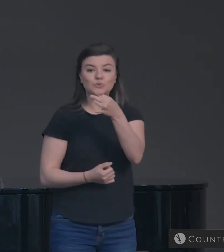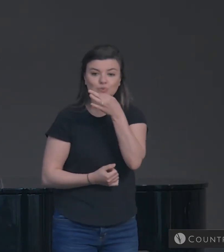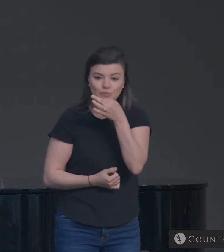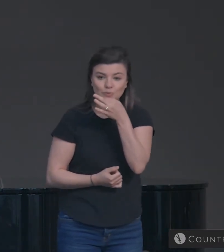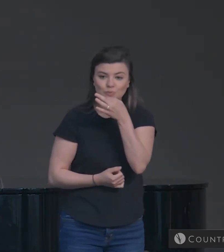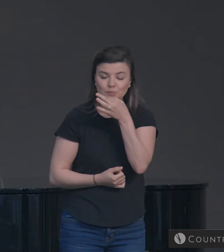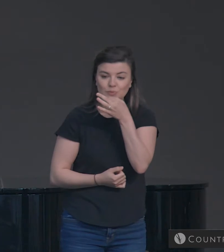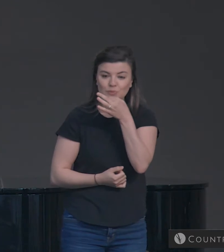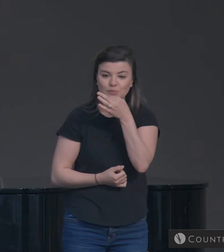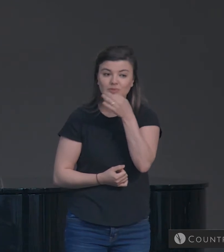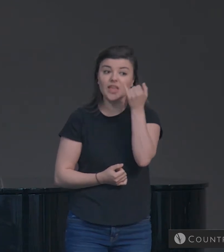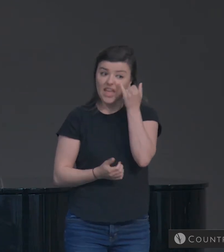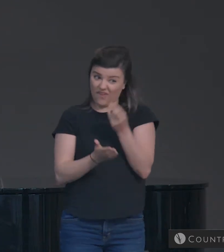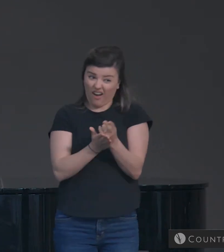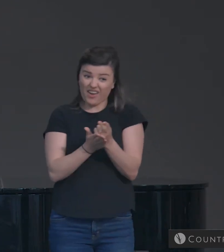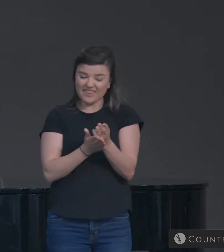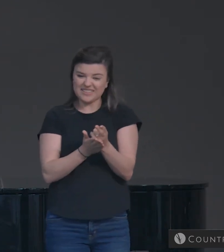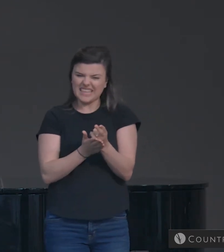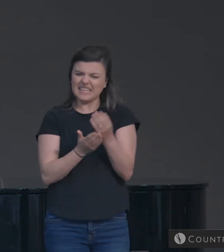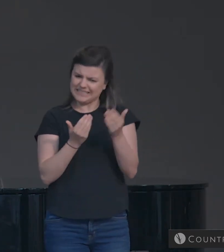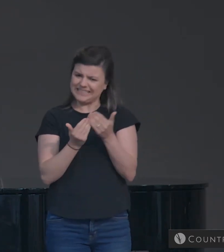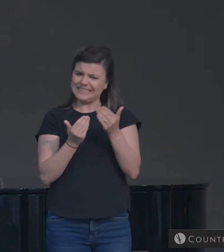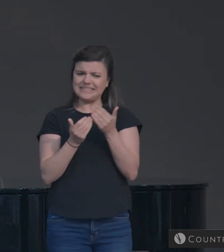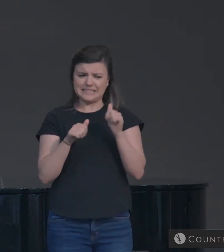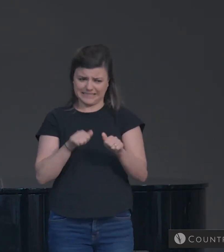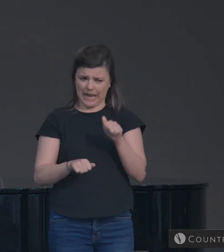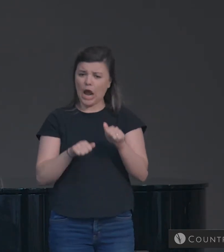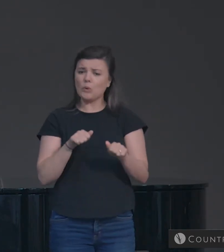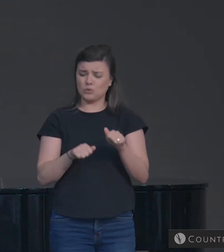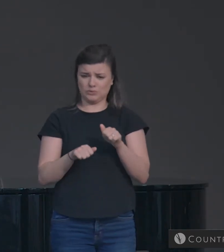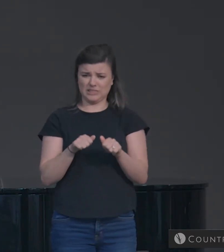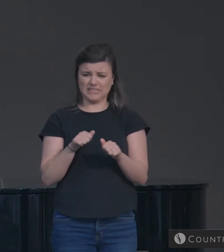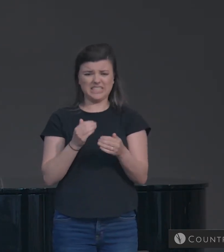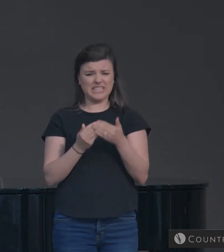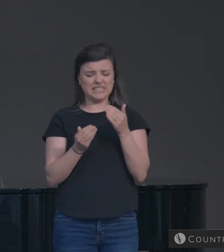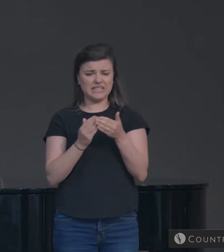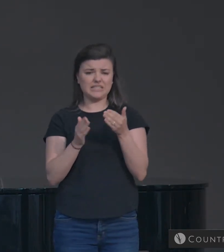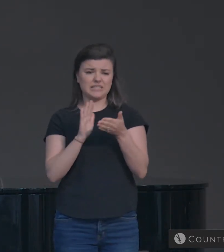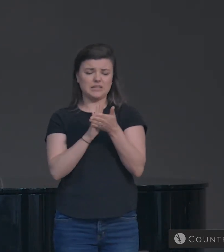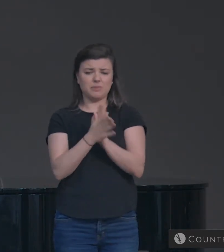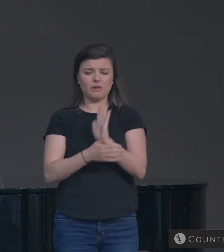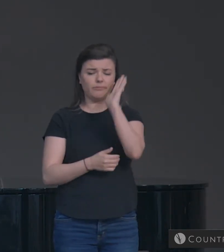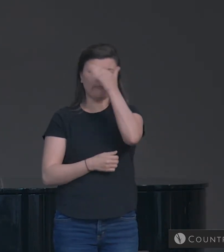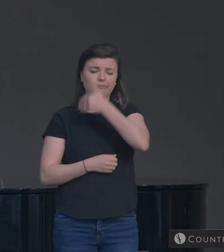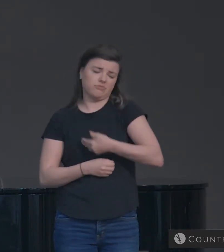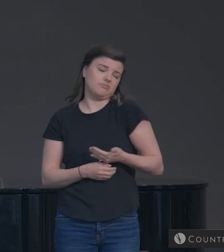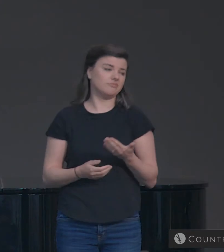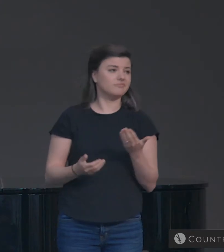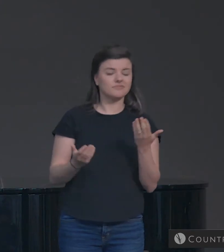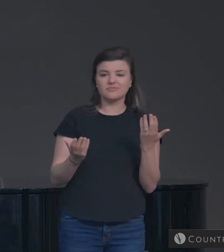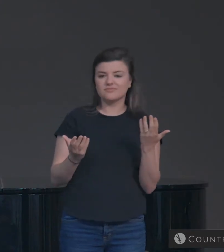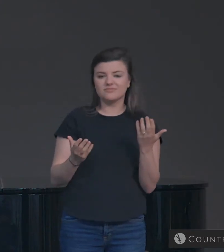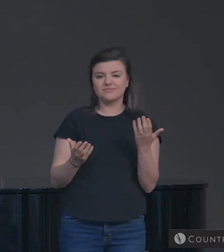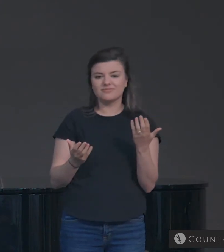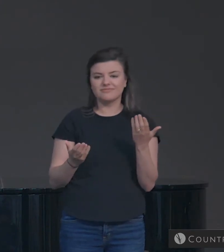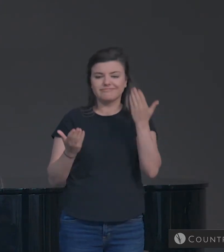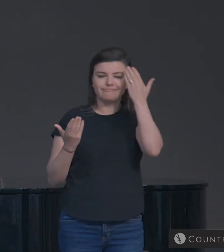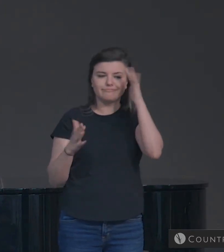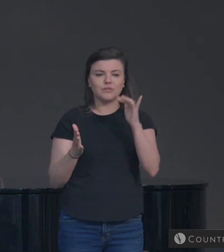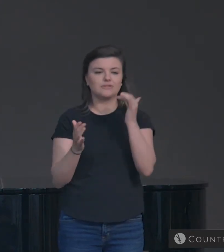And if many of us are honest, it's easy to doubt. Easy to become disenchanted with the idea of Jesus coming back.